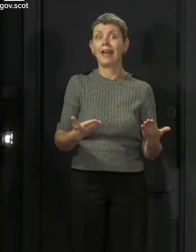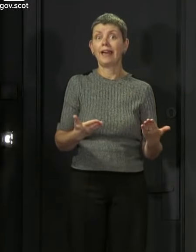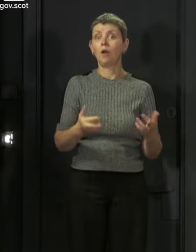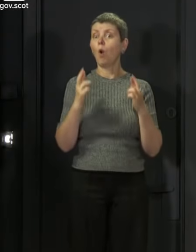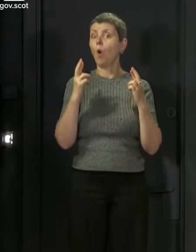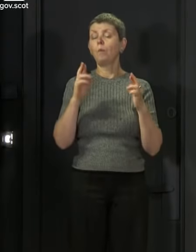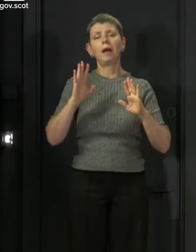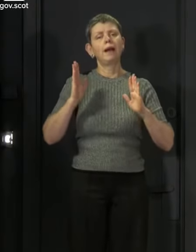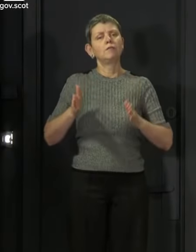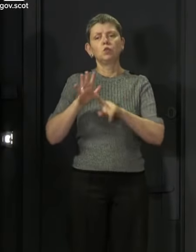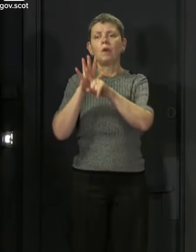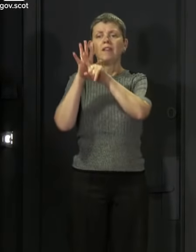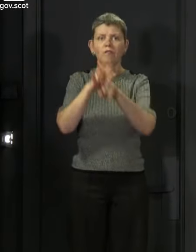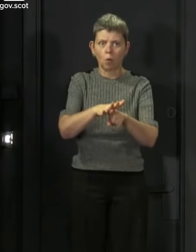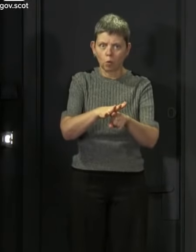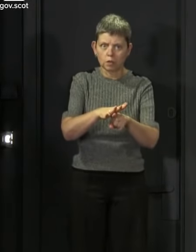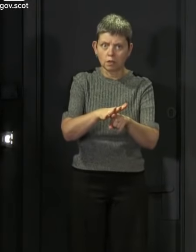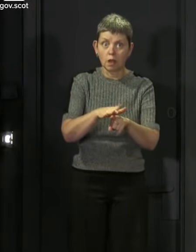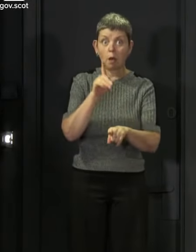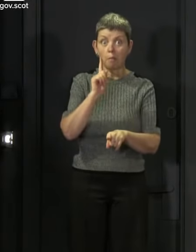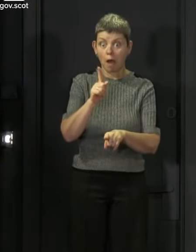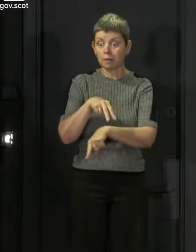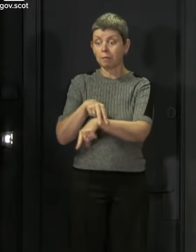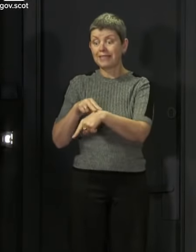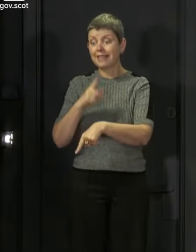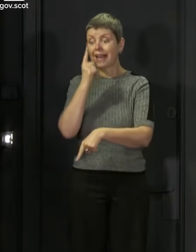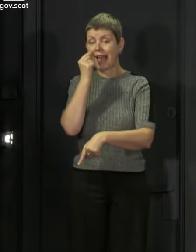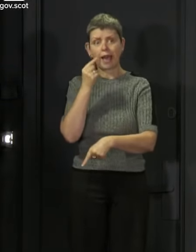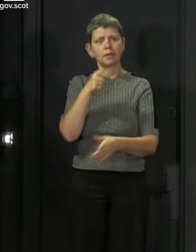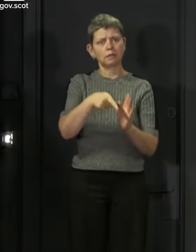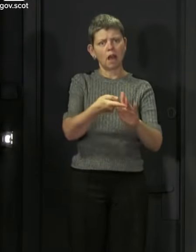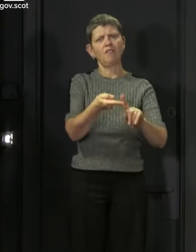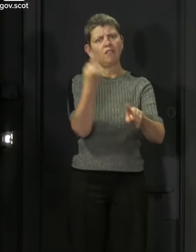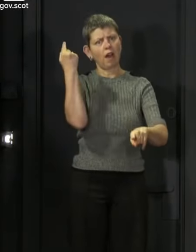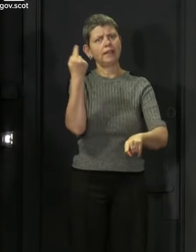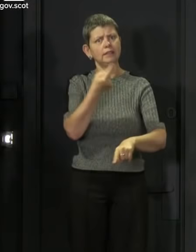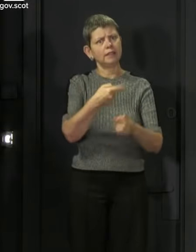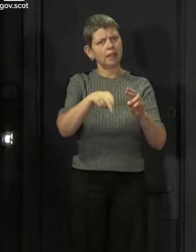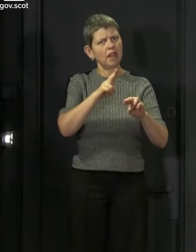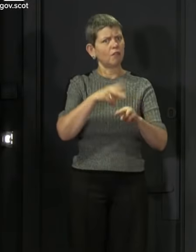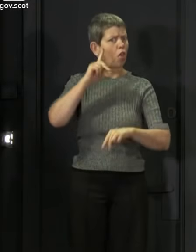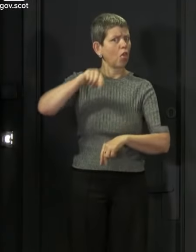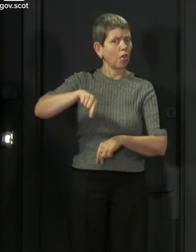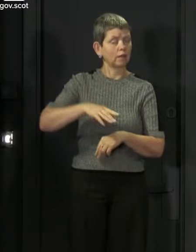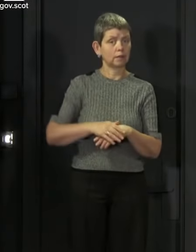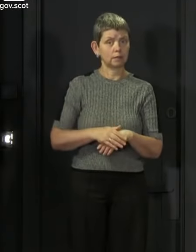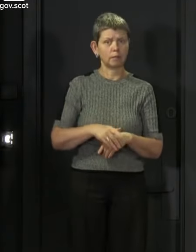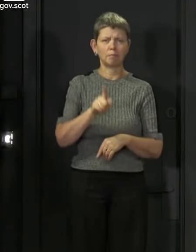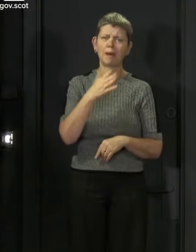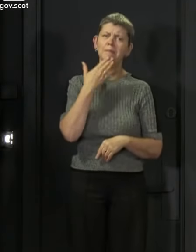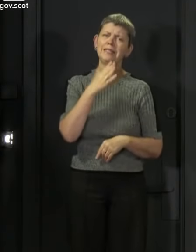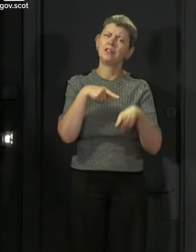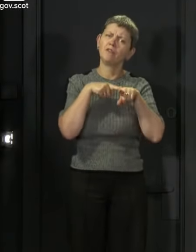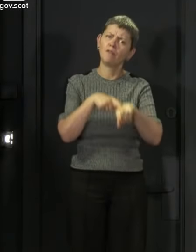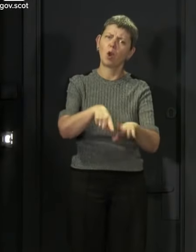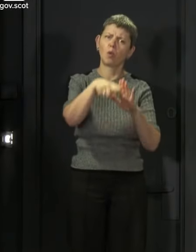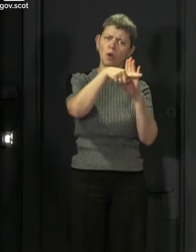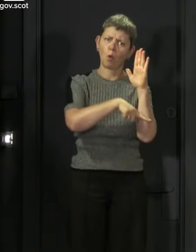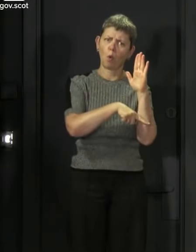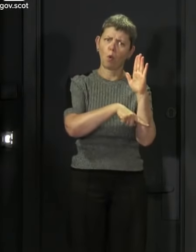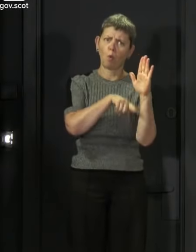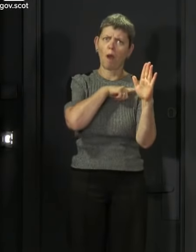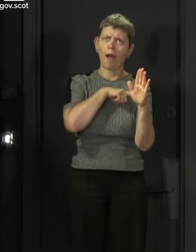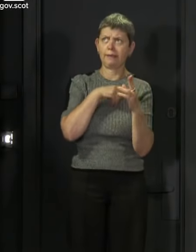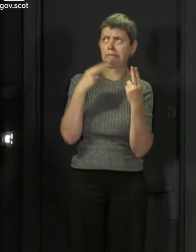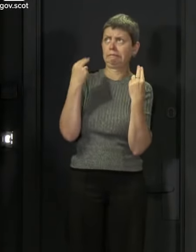but the police can issue fines if necessary. But I'm asking everybody to stick to the law, not from a fear of